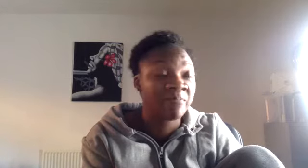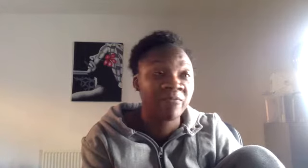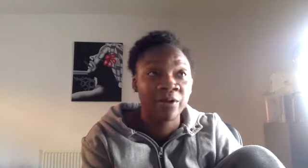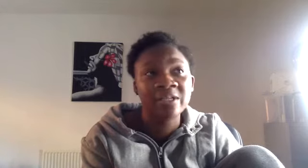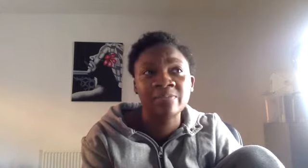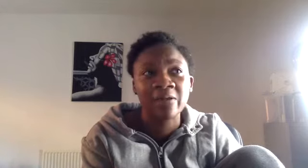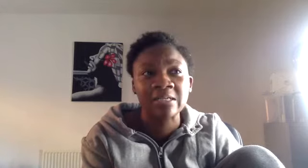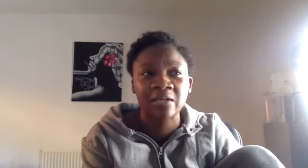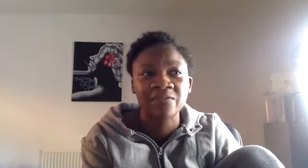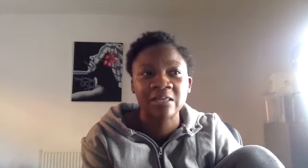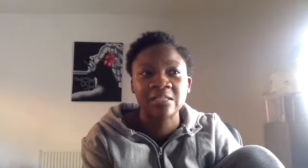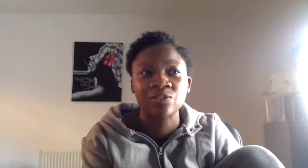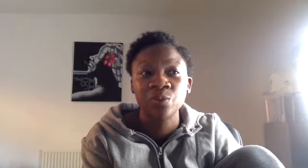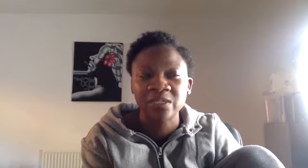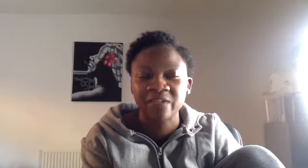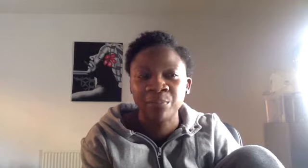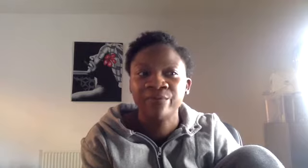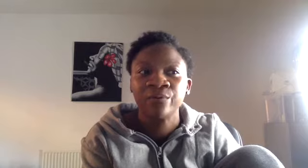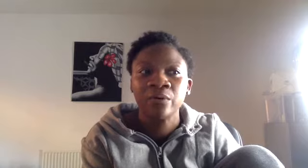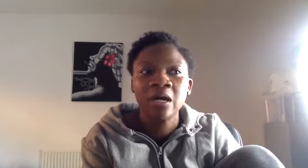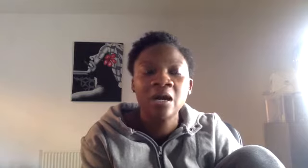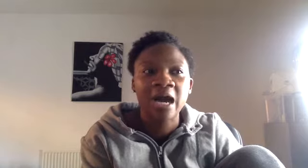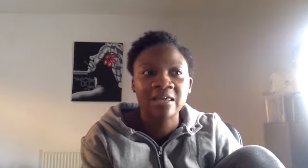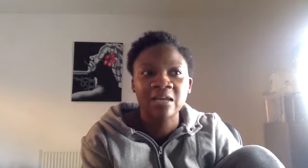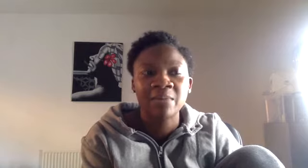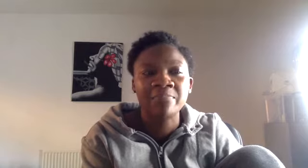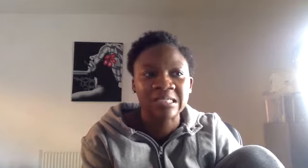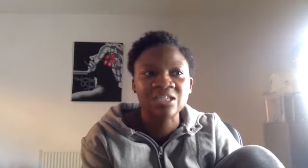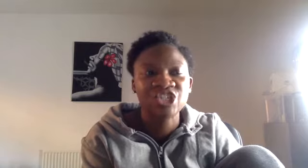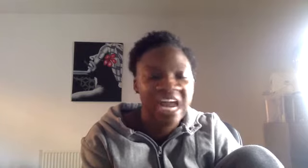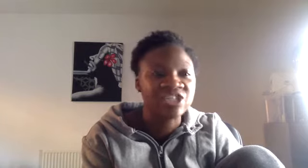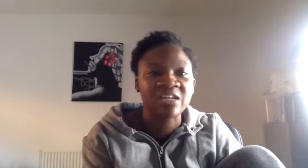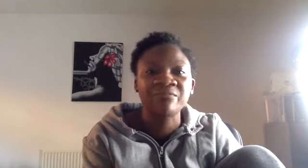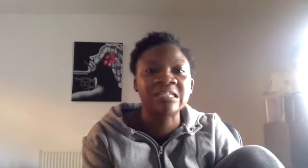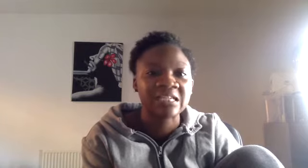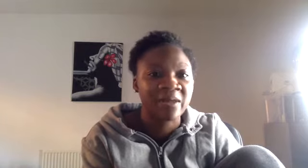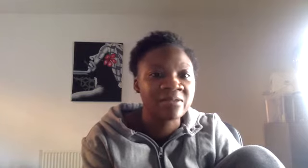been very honest about this. And I've said this in talks I've done before. I think that my business changes every six months.